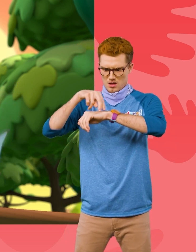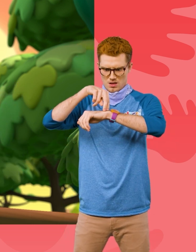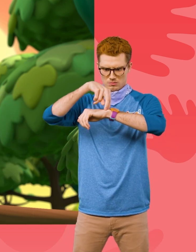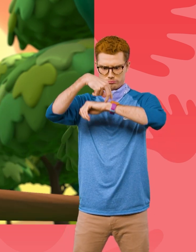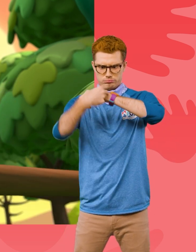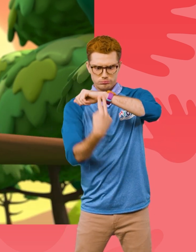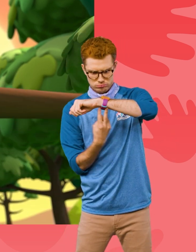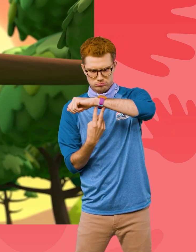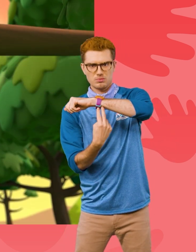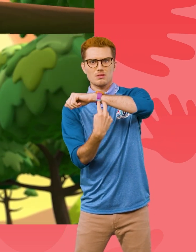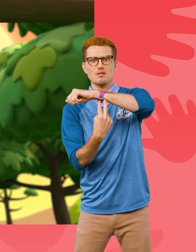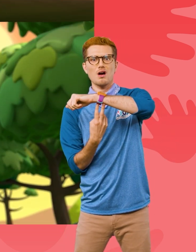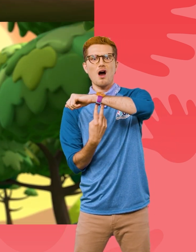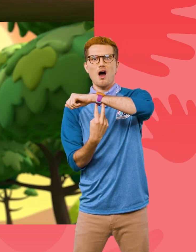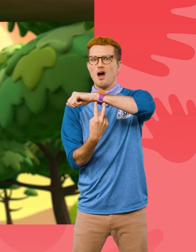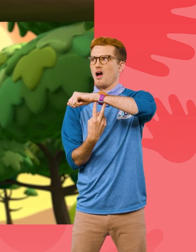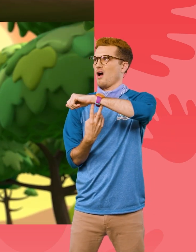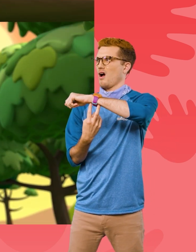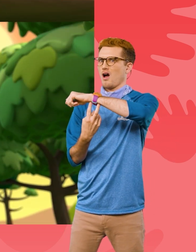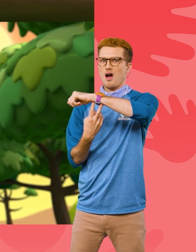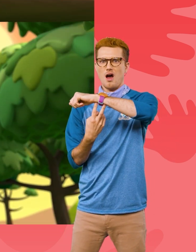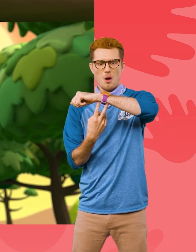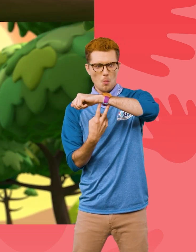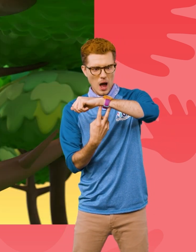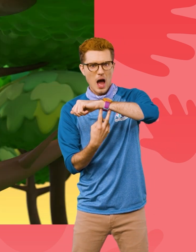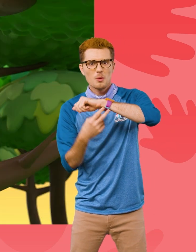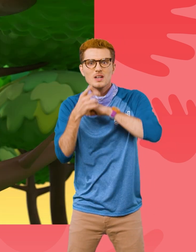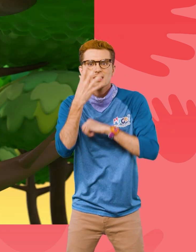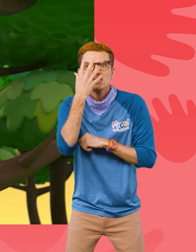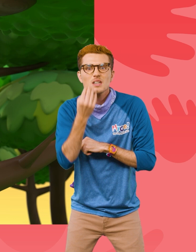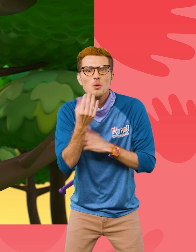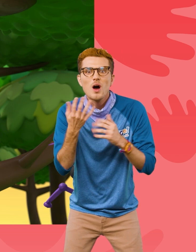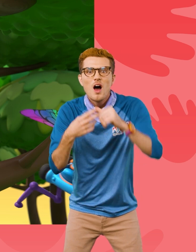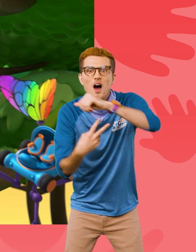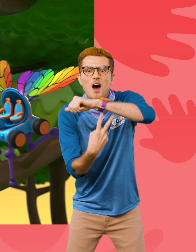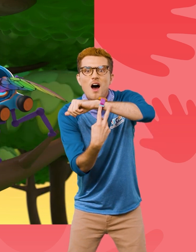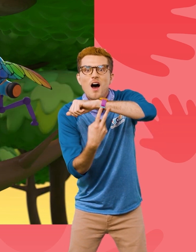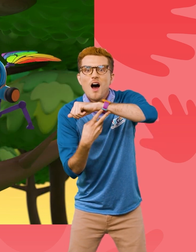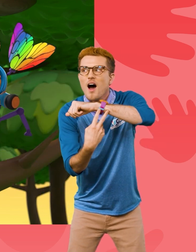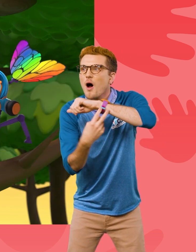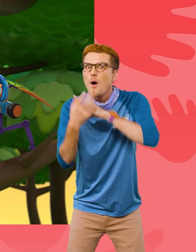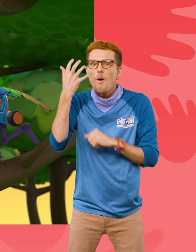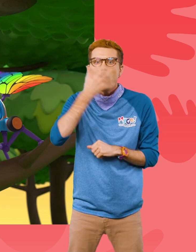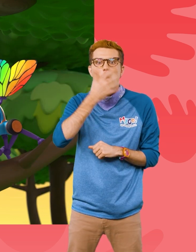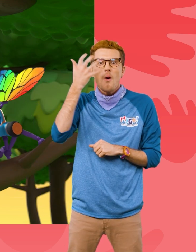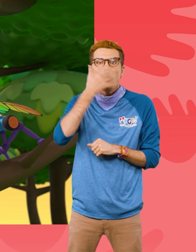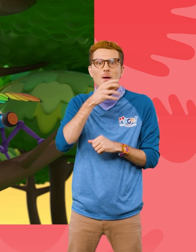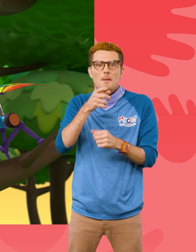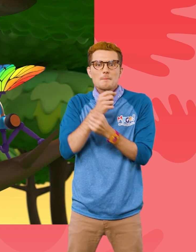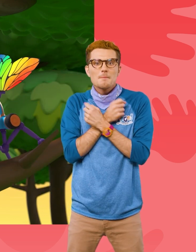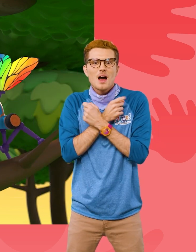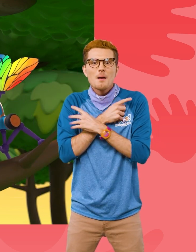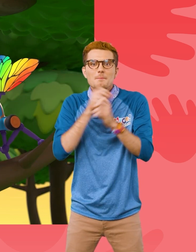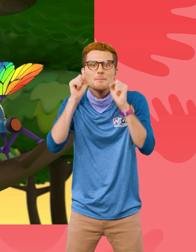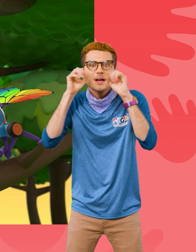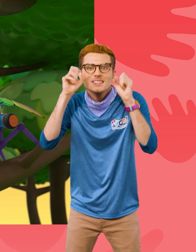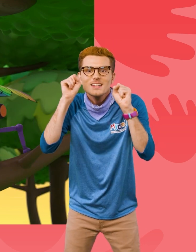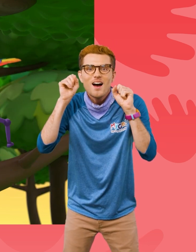You sleep upside down? Whoa-ho-ho! Bats are amazing! Buh